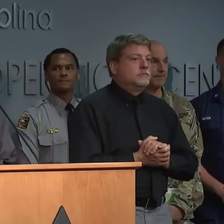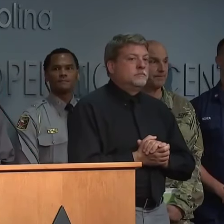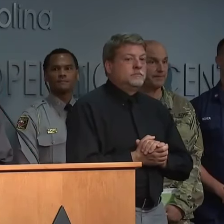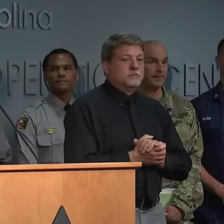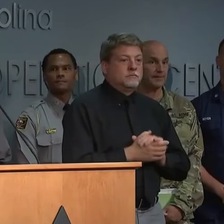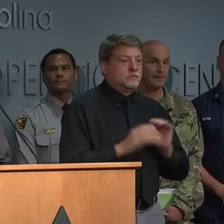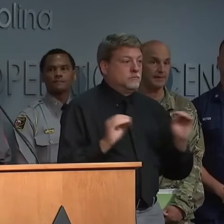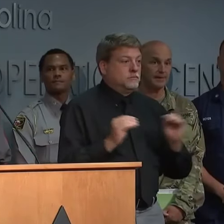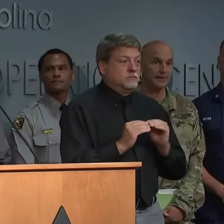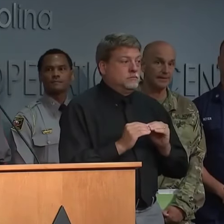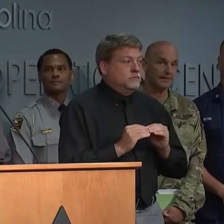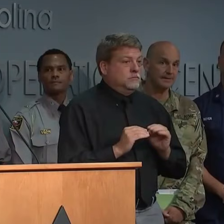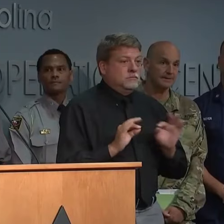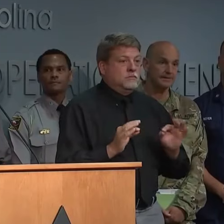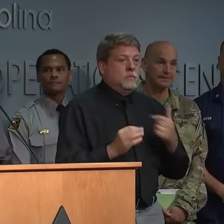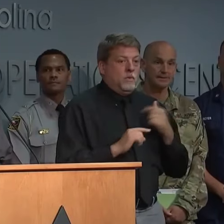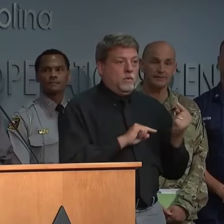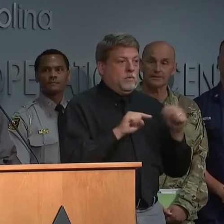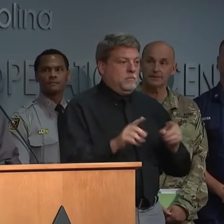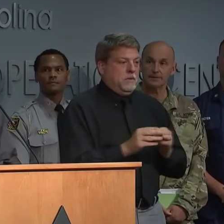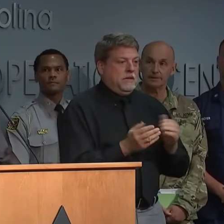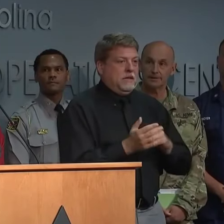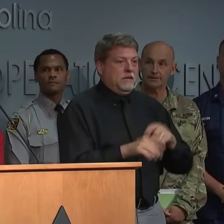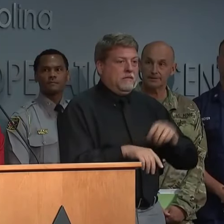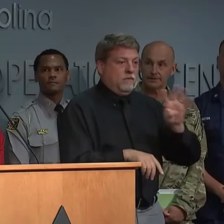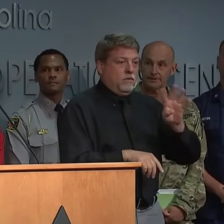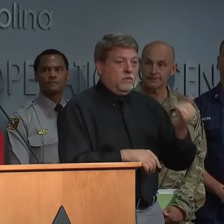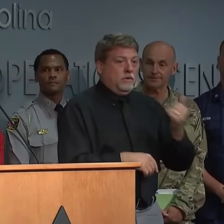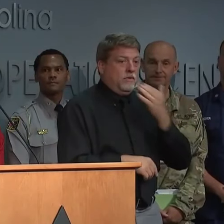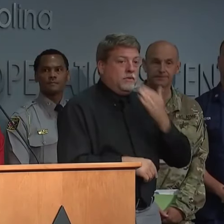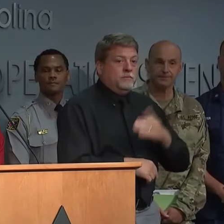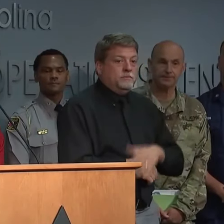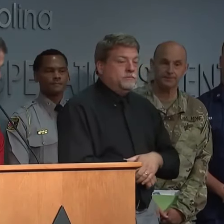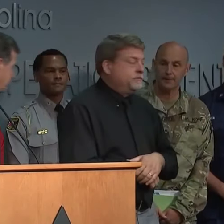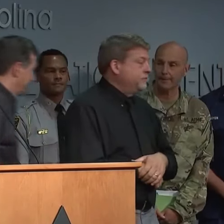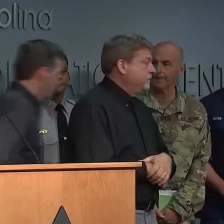No further questions. We'll be back at 4 today. Thank you.